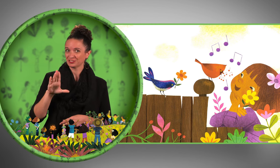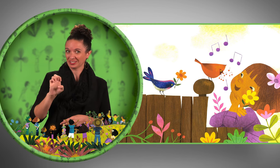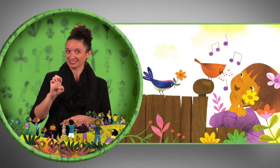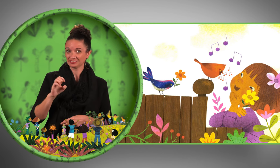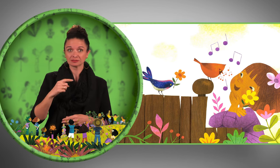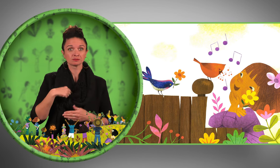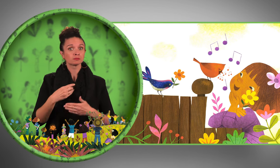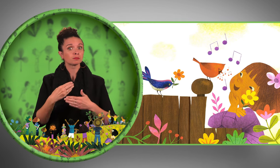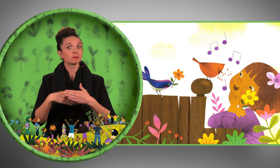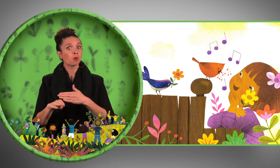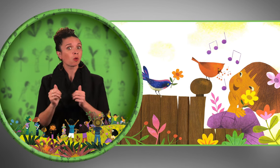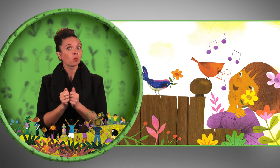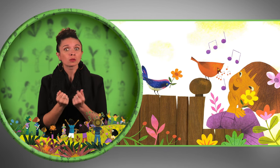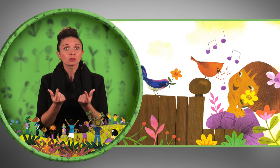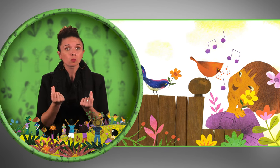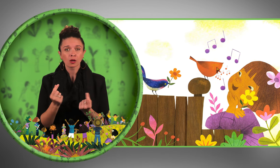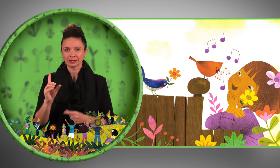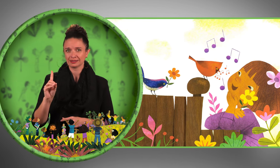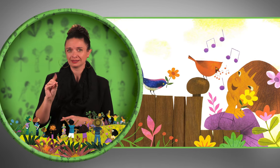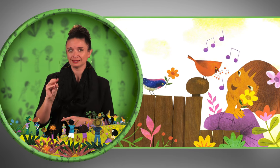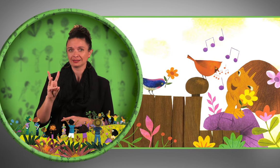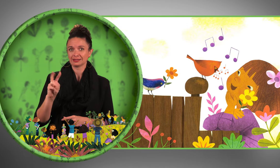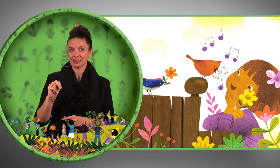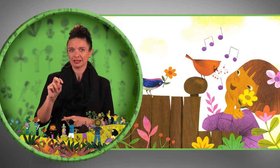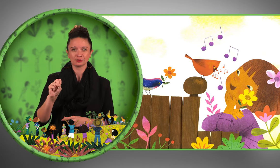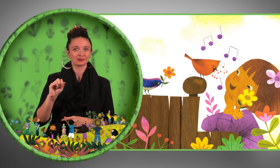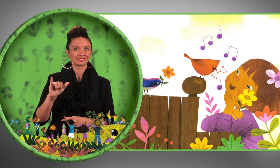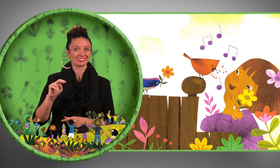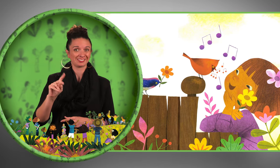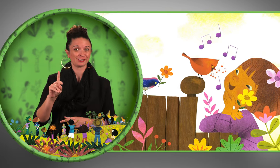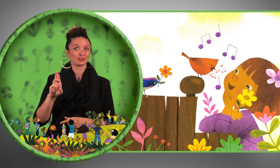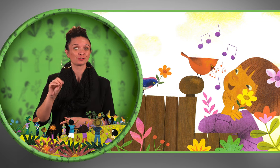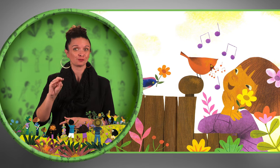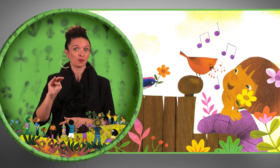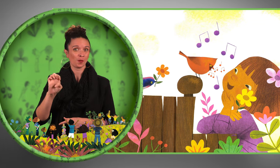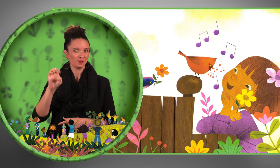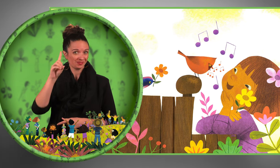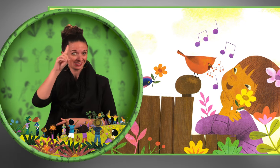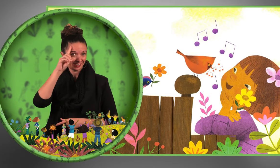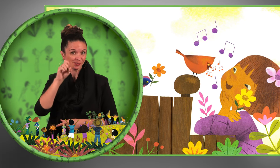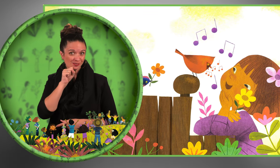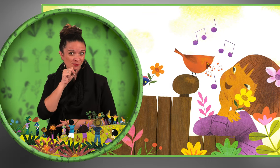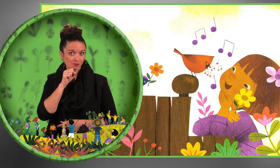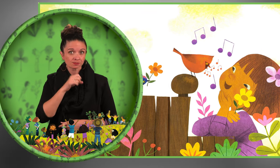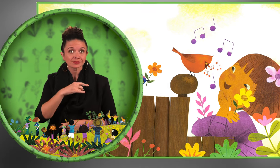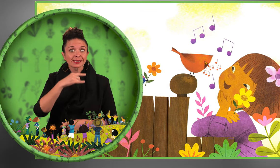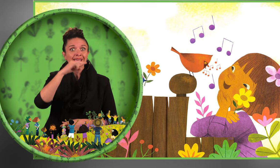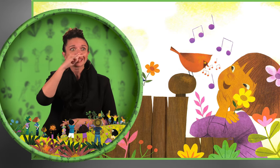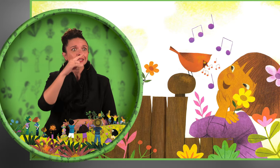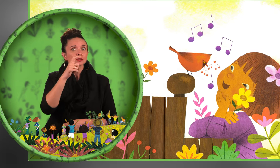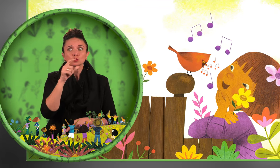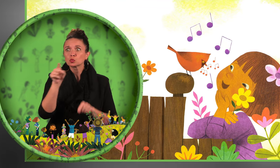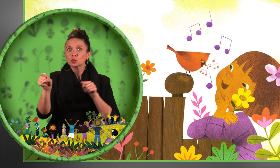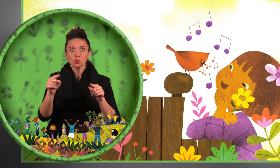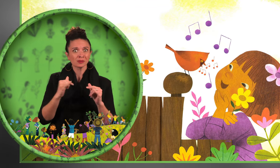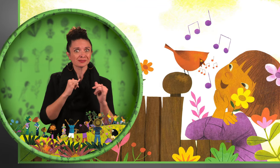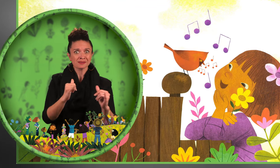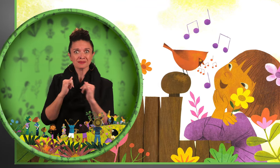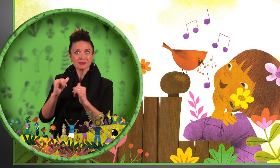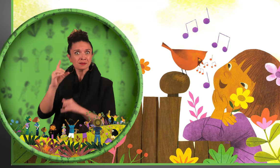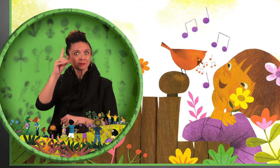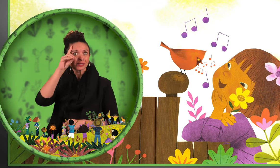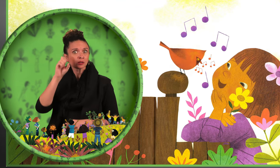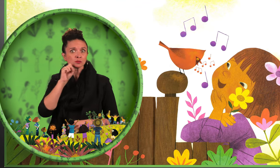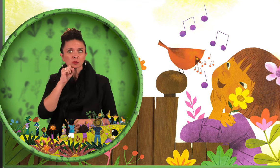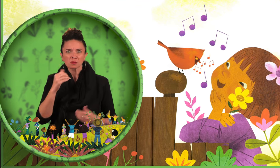I am Grace. I was born with Down syndrome. Kids like me with Down syndrome have an